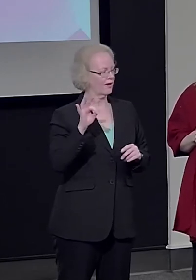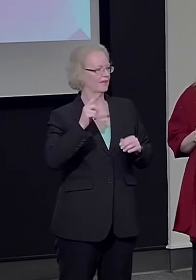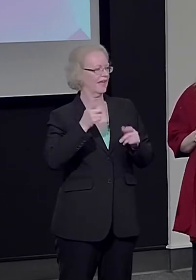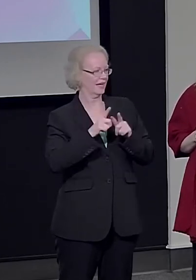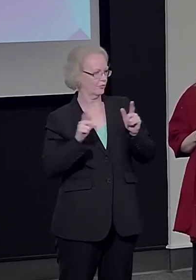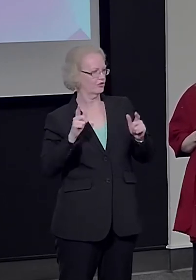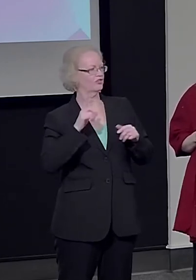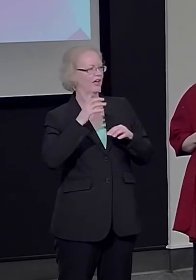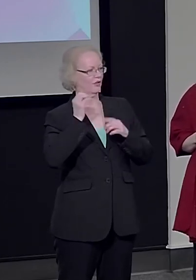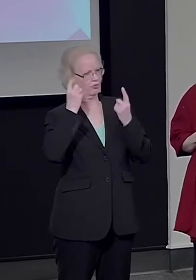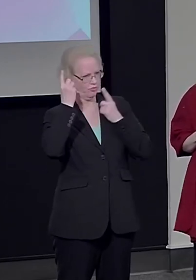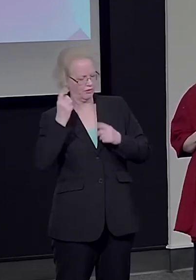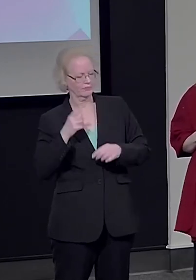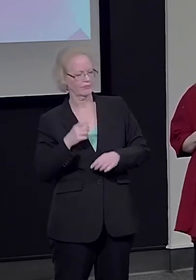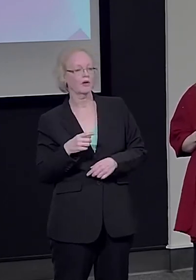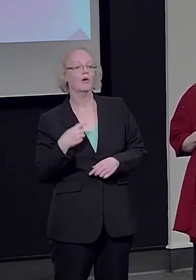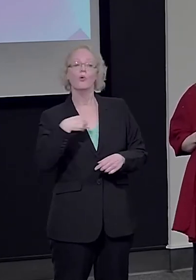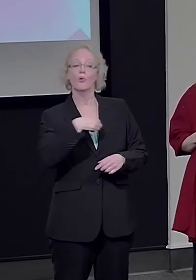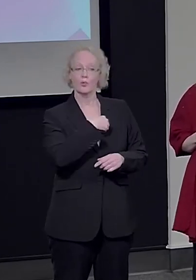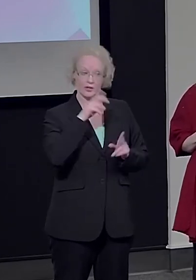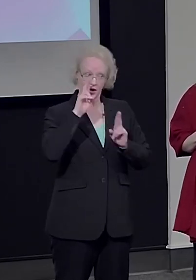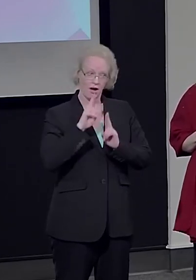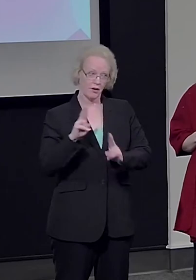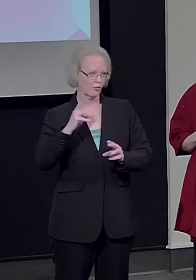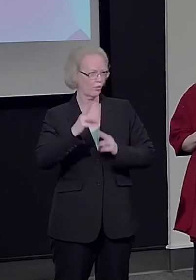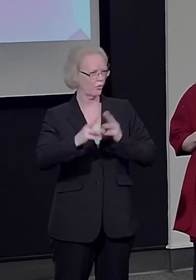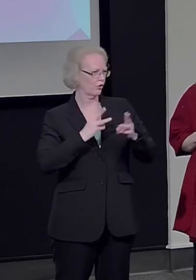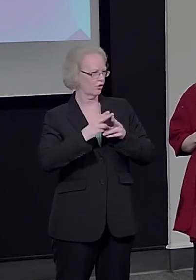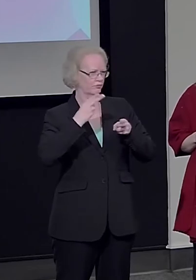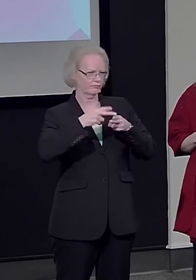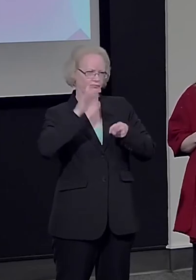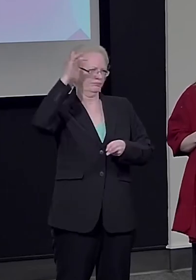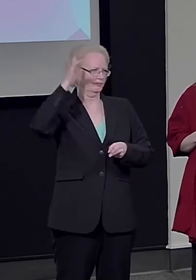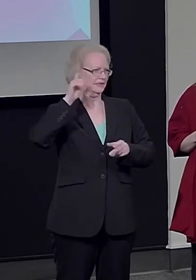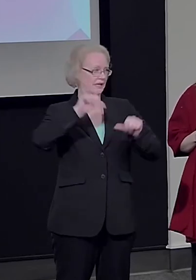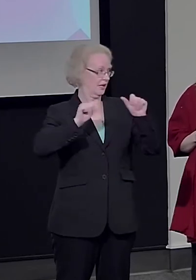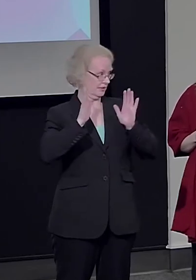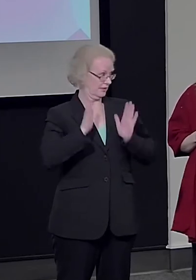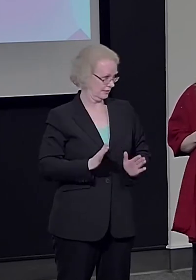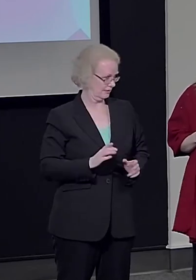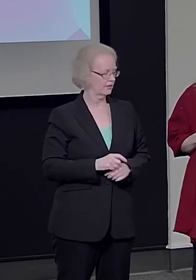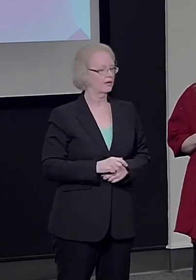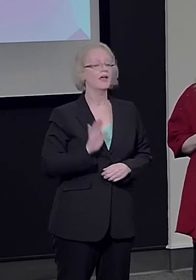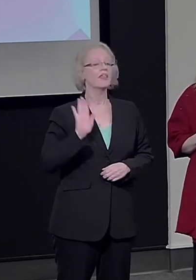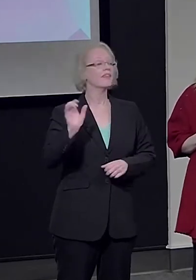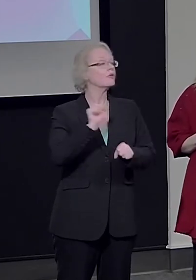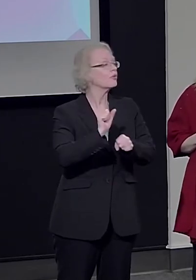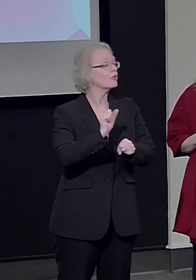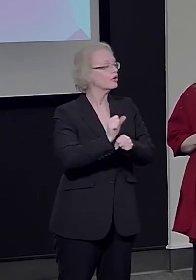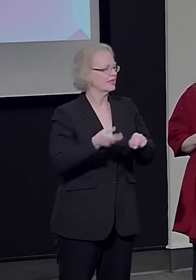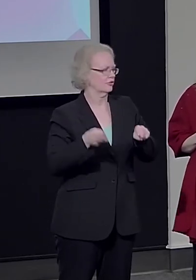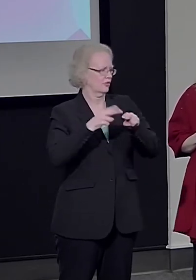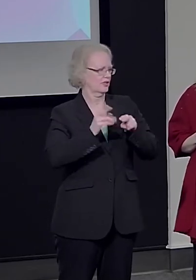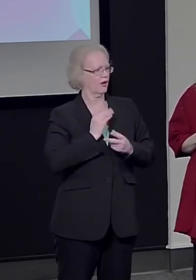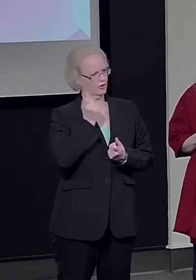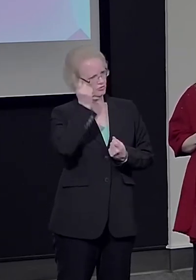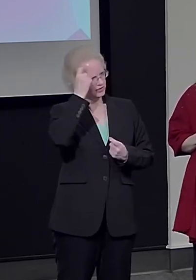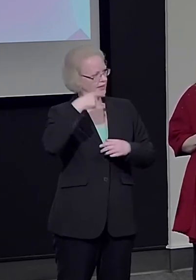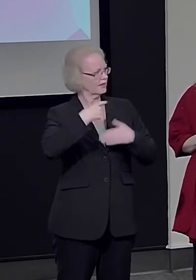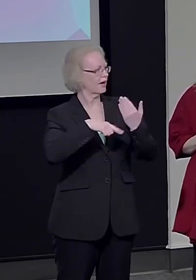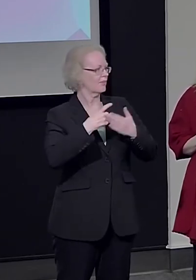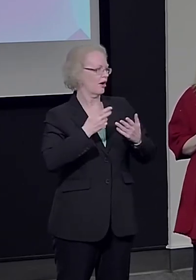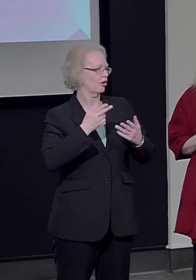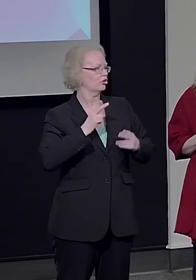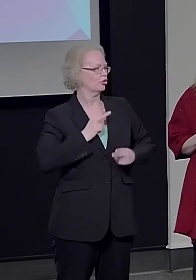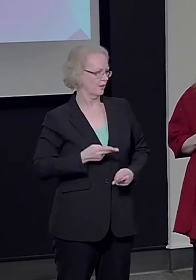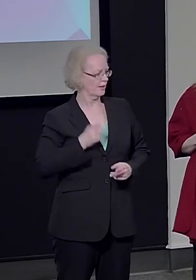lecture series, we honor world-renowned scientists whose work increases our understanding of the human mind and